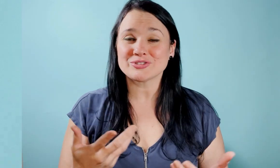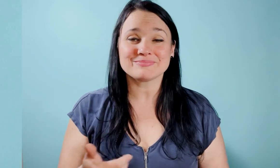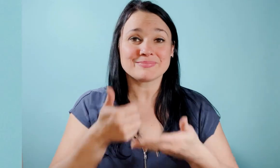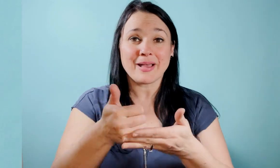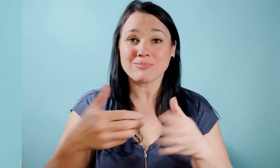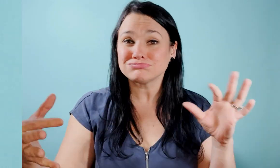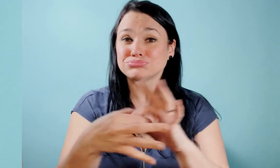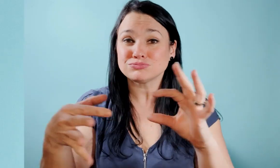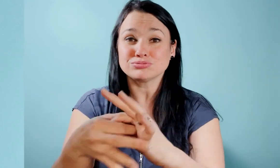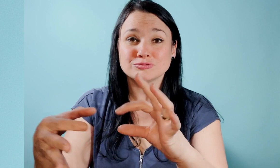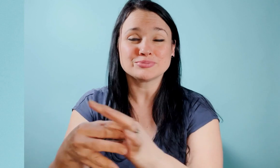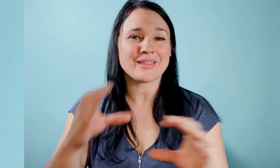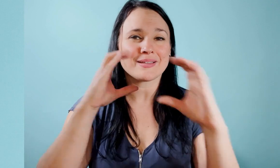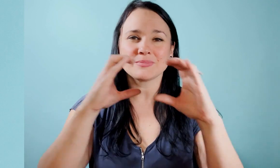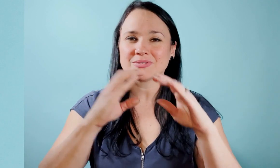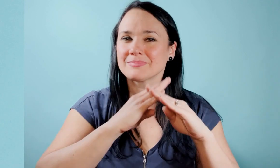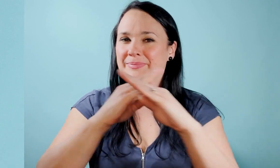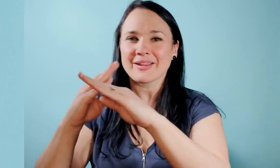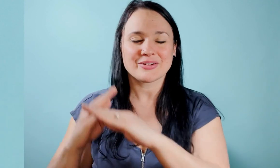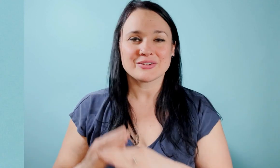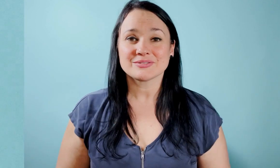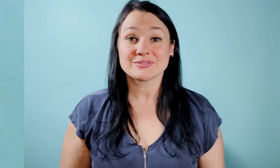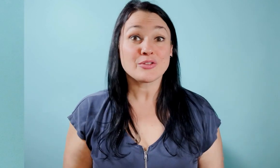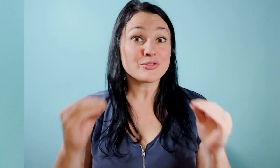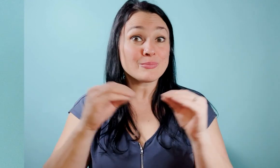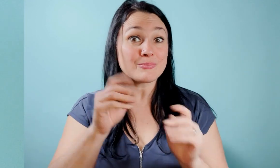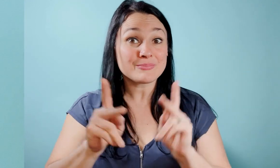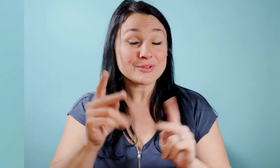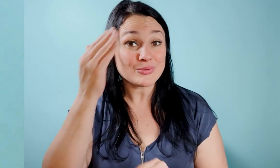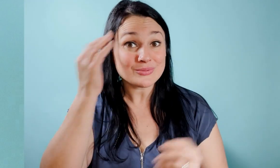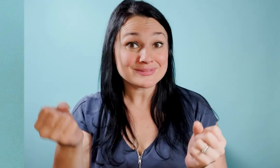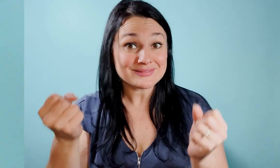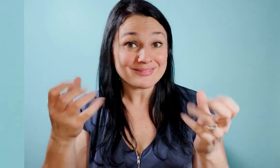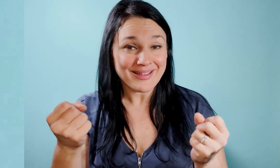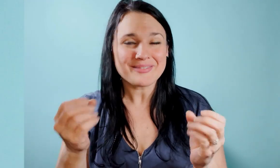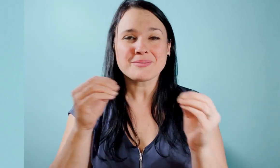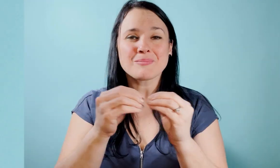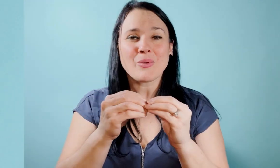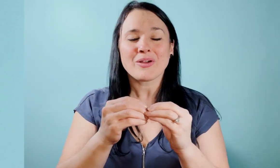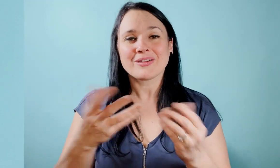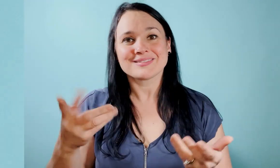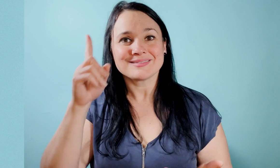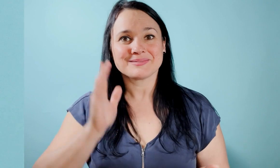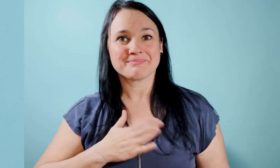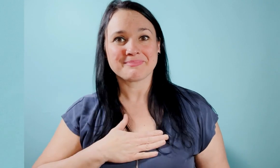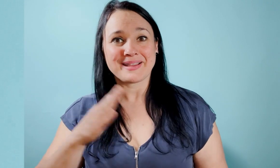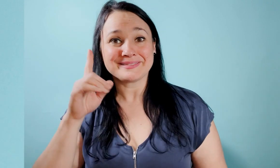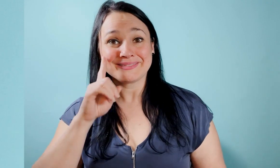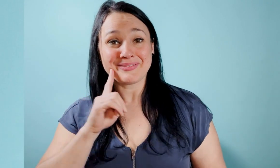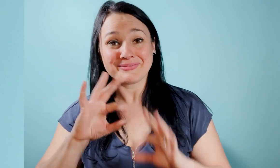my goal is really just to help you connect and help with the communication barriers so more people know sign the more of